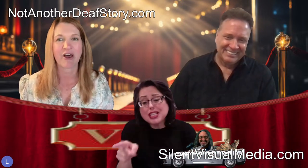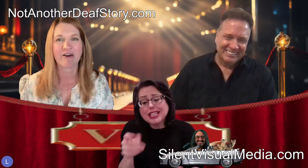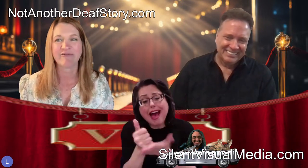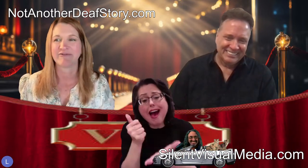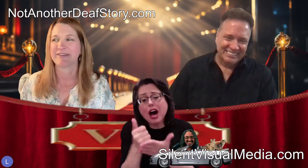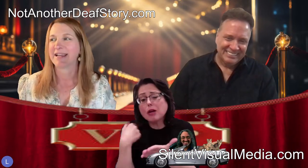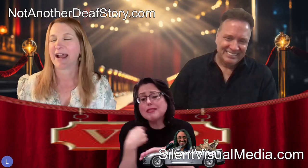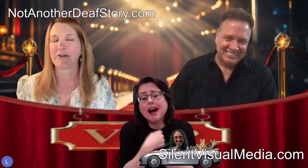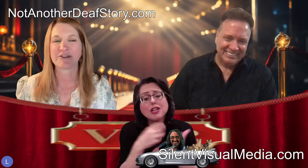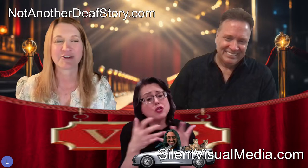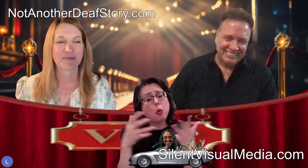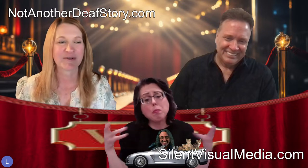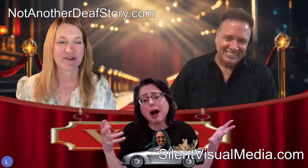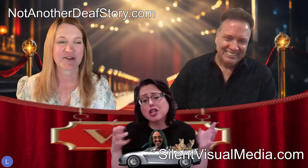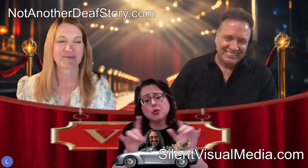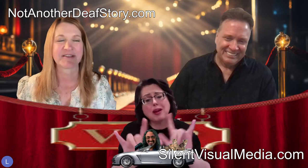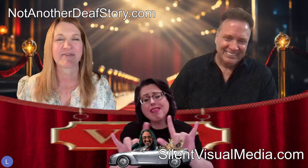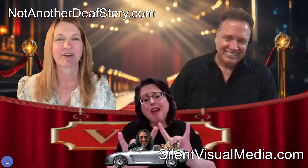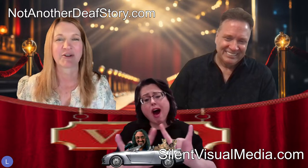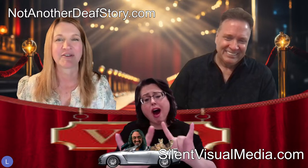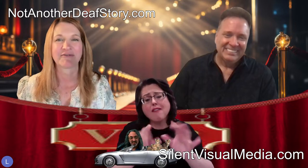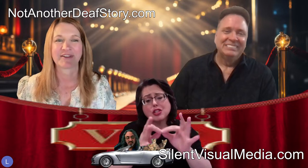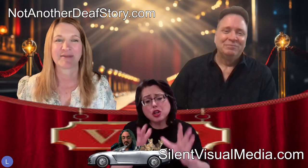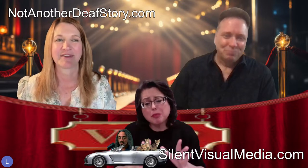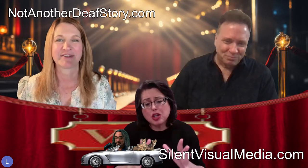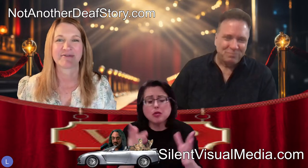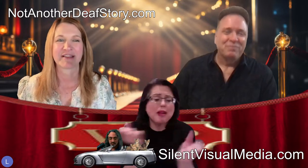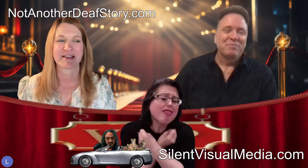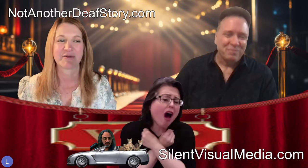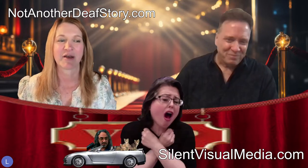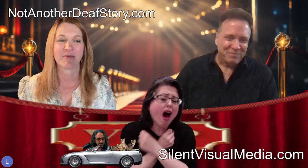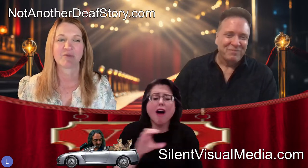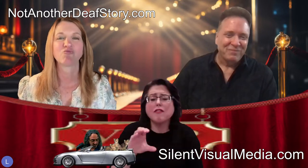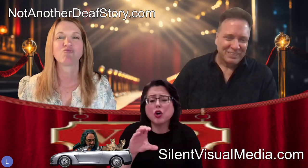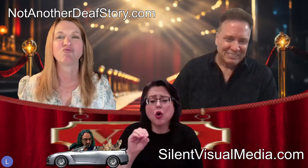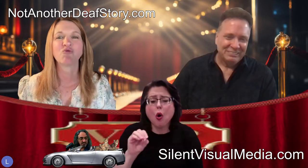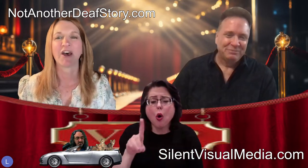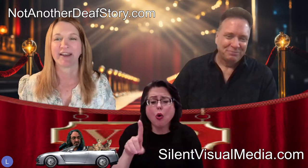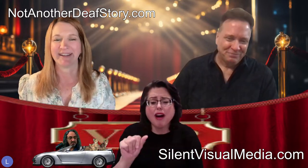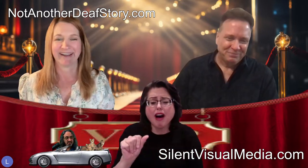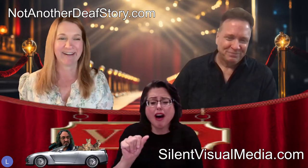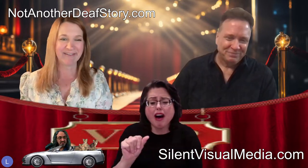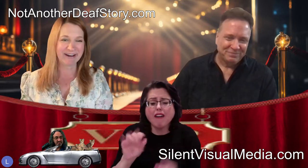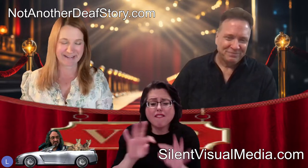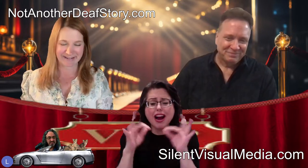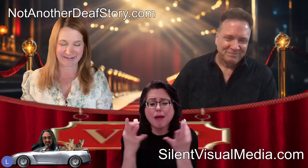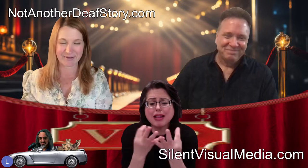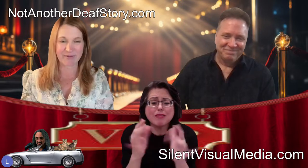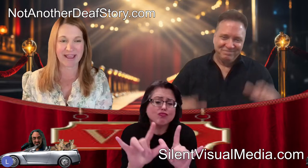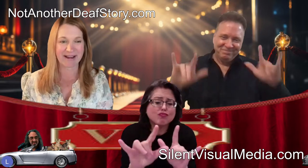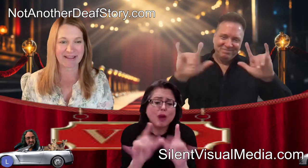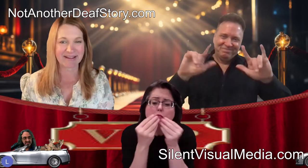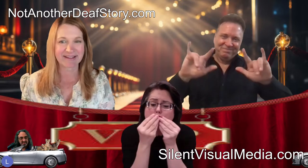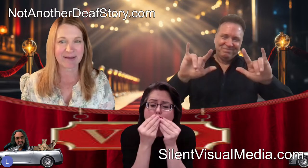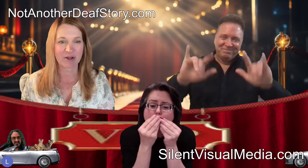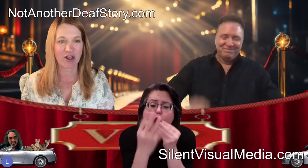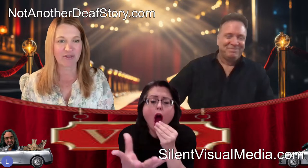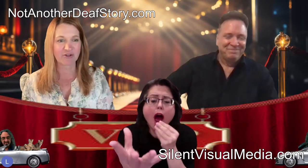love our interpreters. We love our CODA family. So thank you, LB. All right. So with that, I think it's time to call the